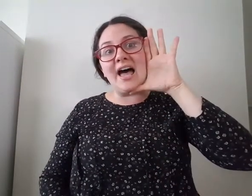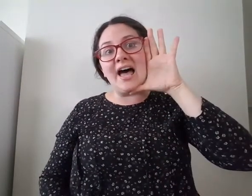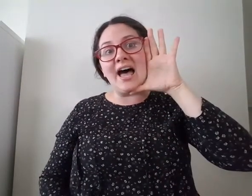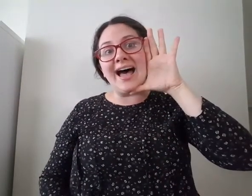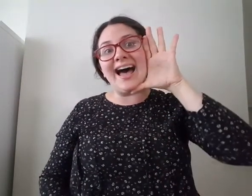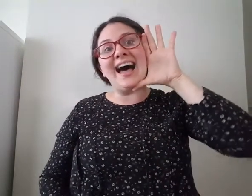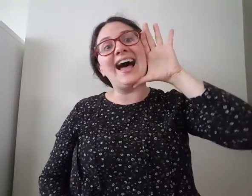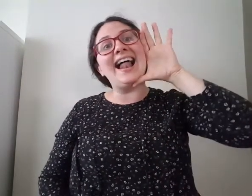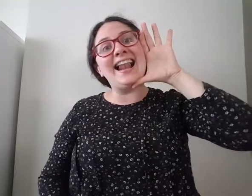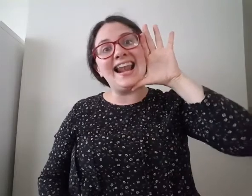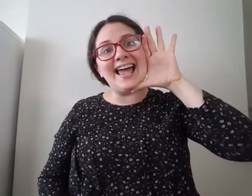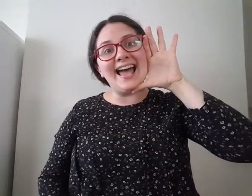Yodeling.